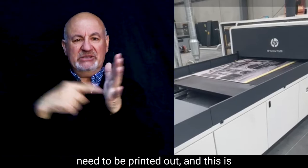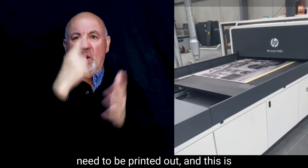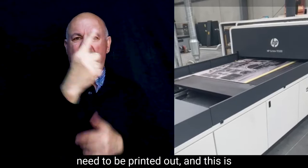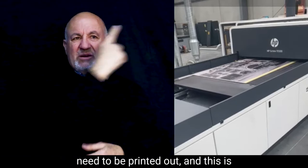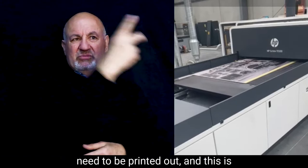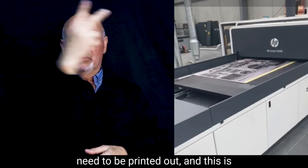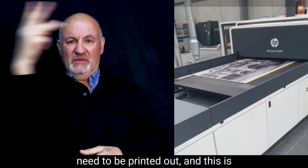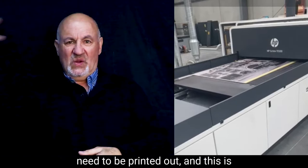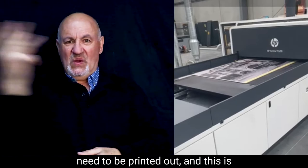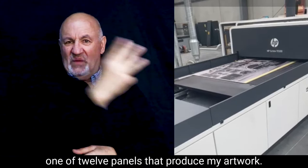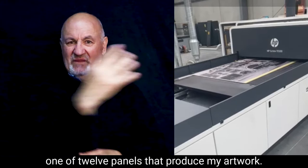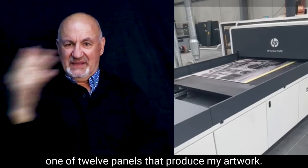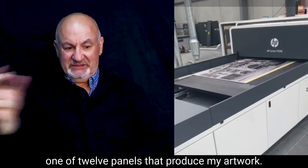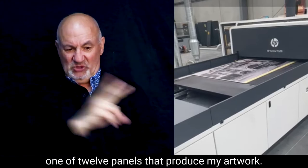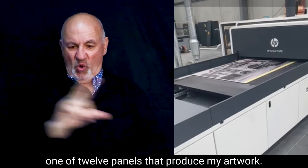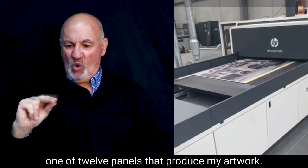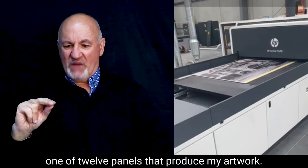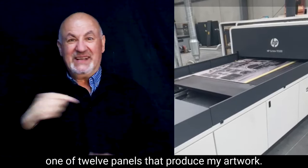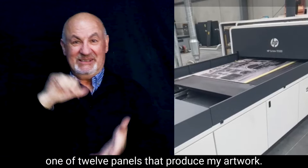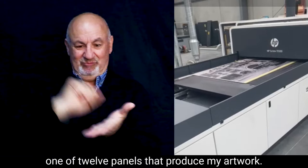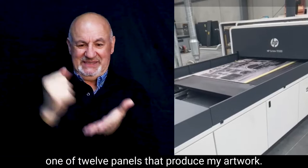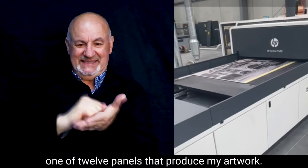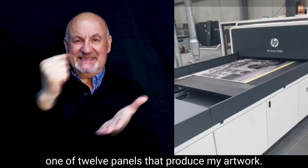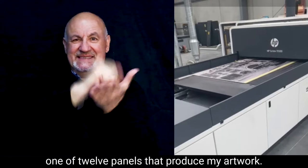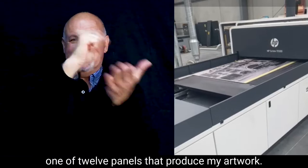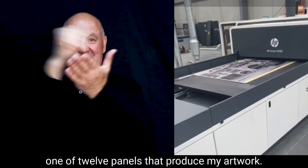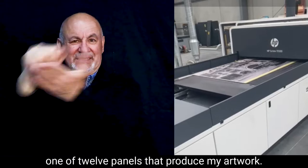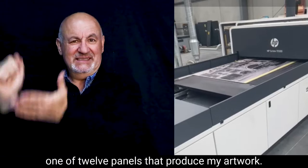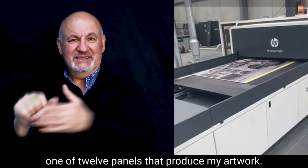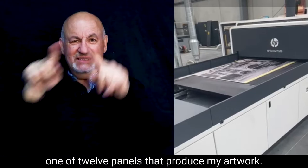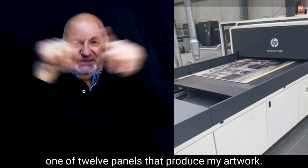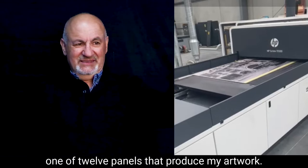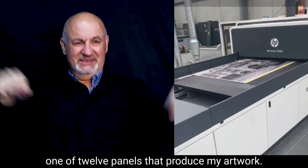and this is one of 12 panels that produce my artwork.